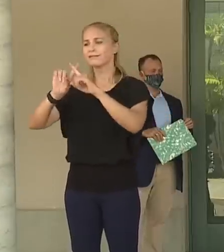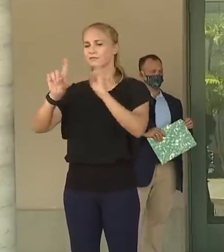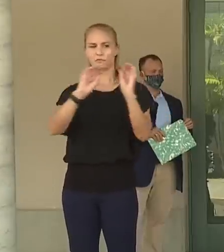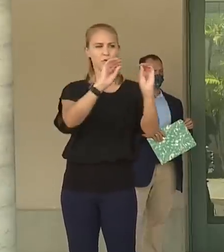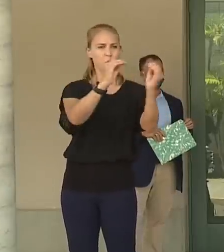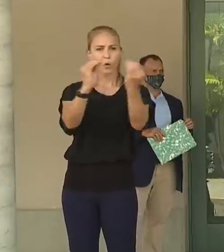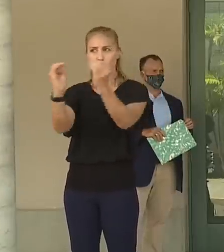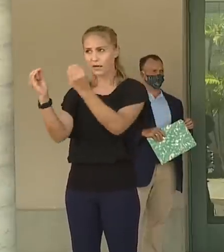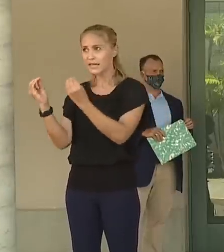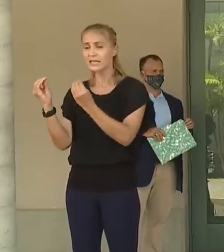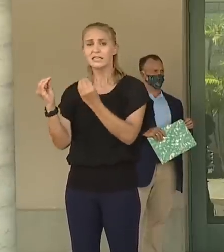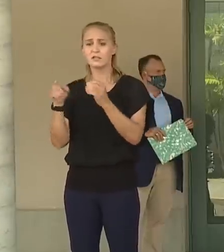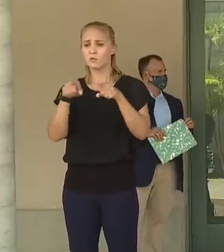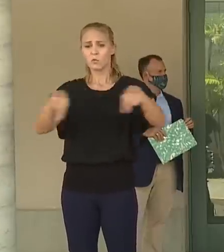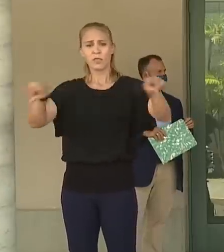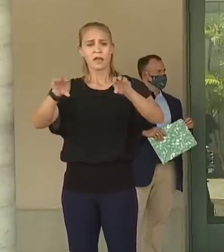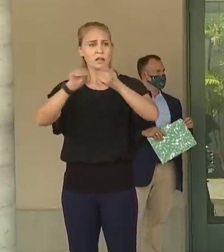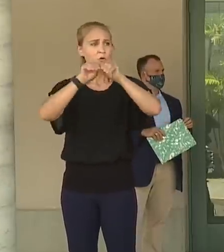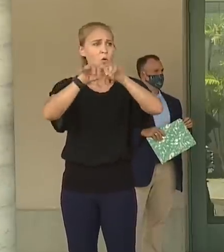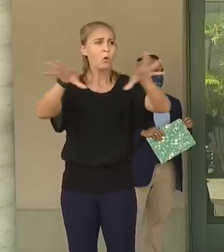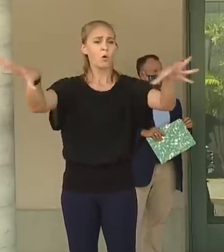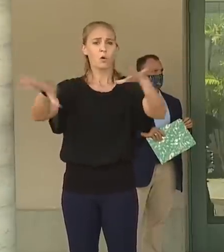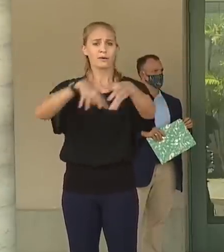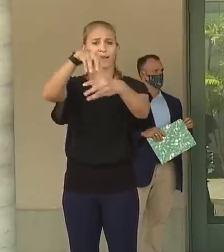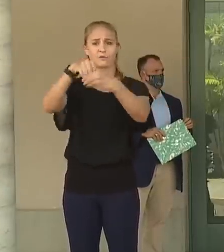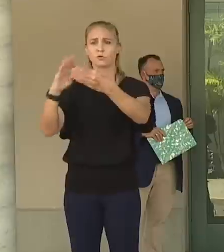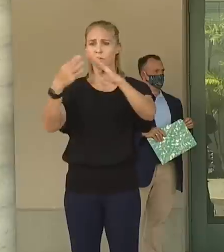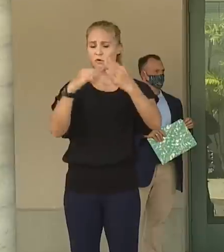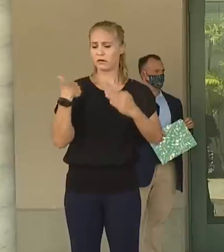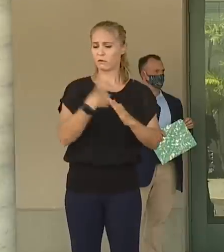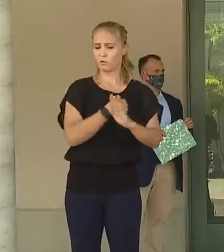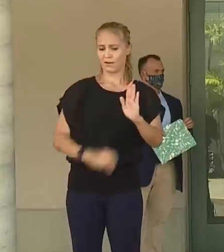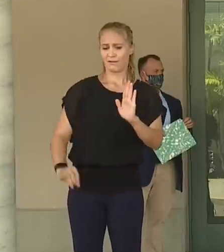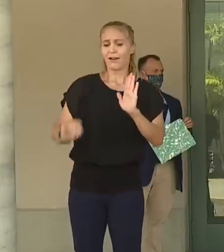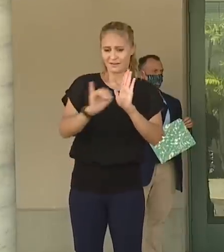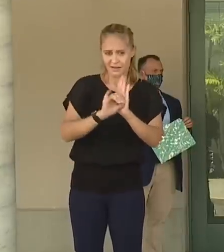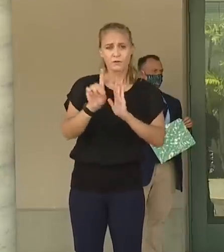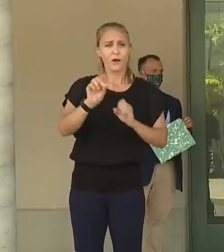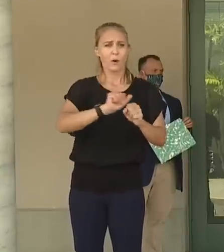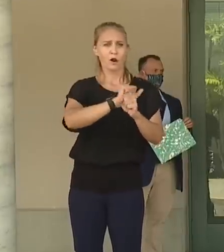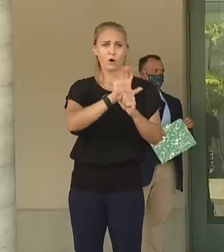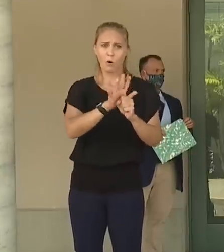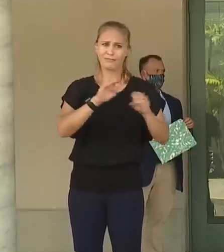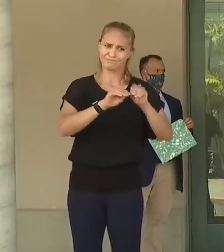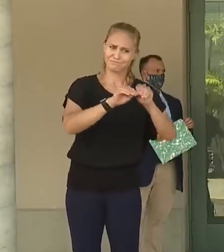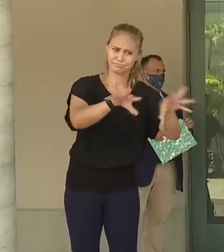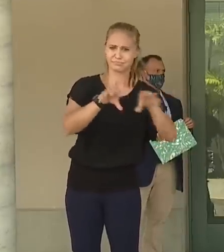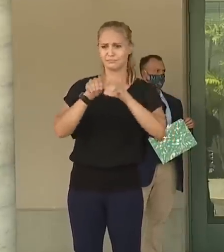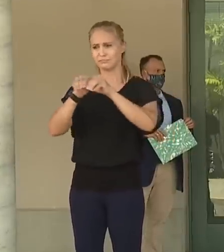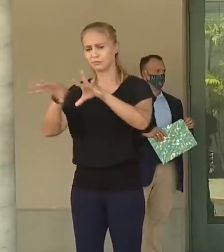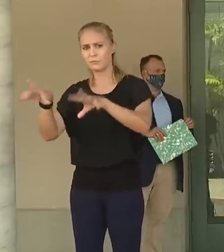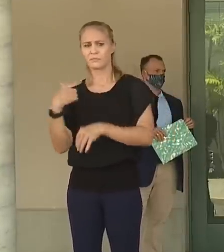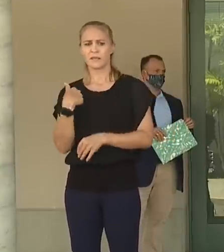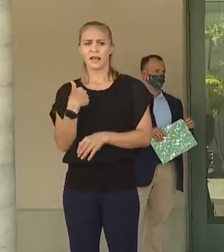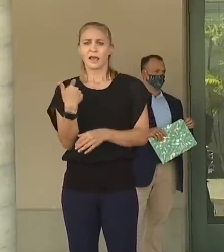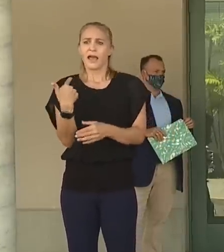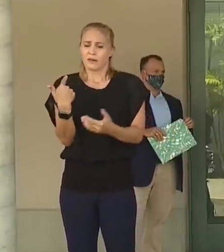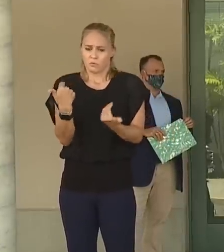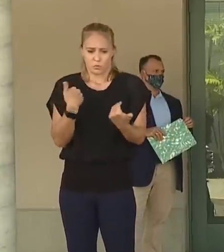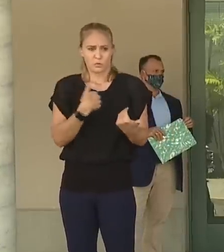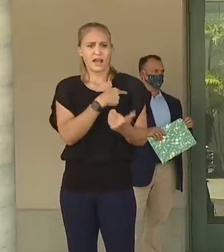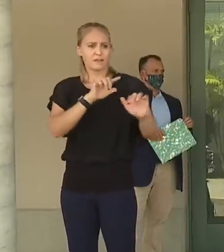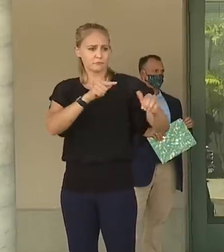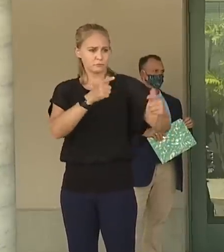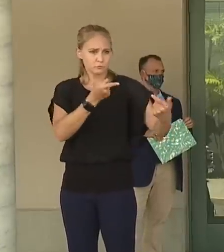reach into communities that we've identified virus activity and have had challenges in reaching